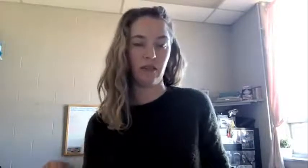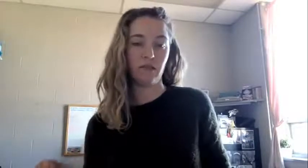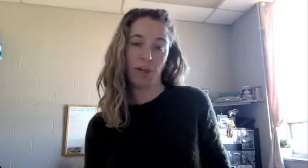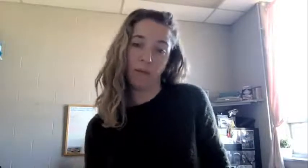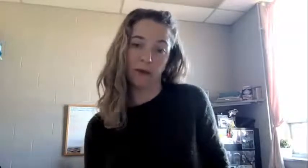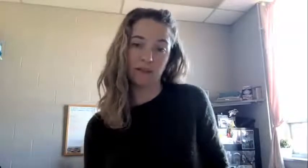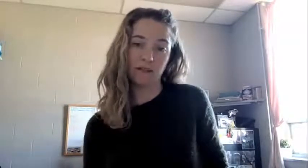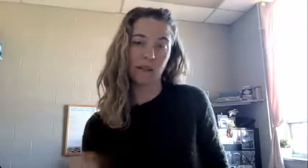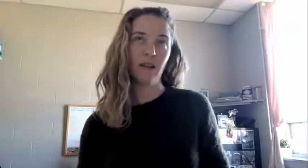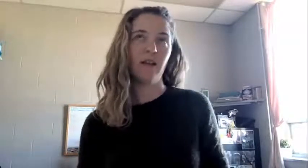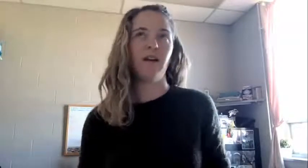topics.